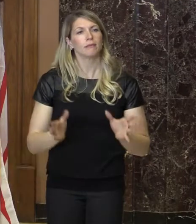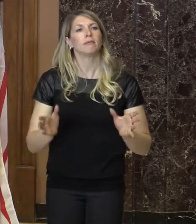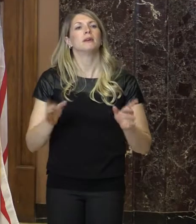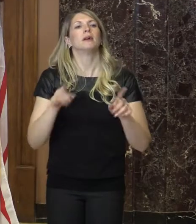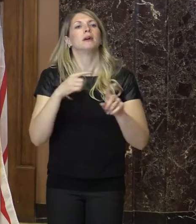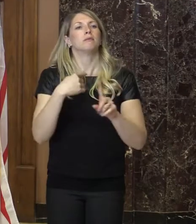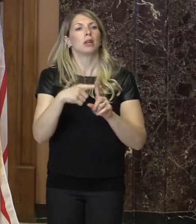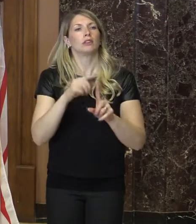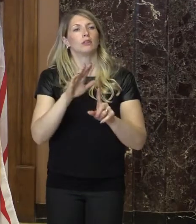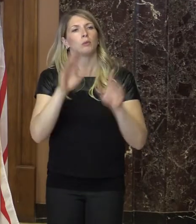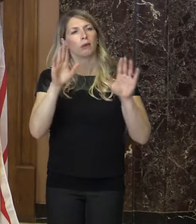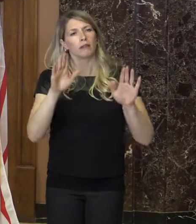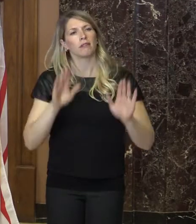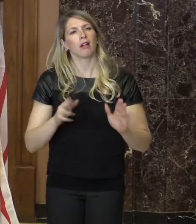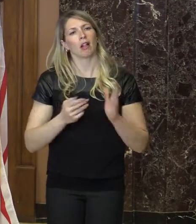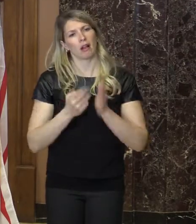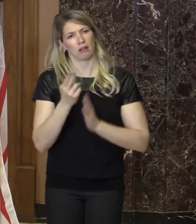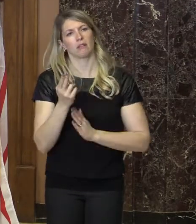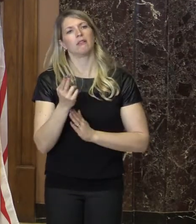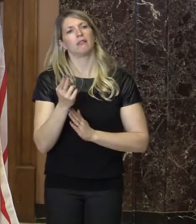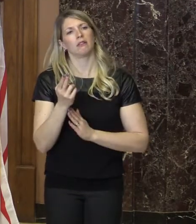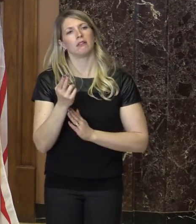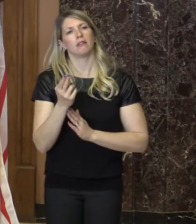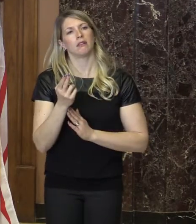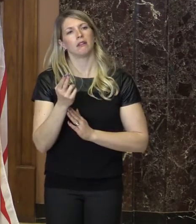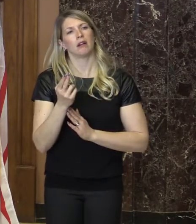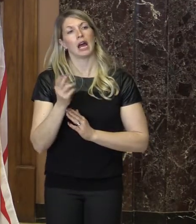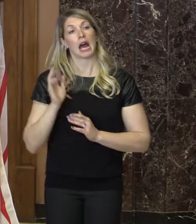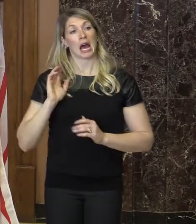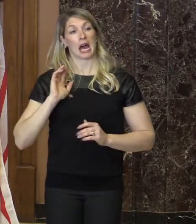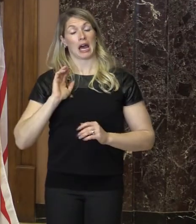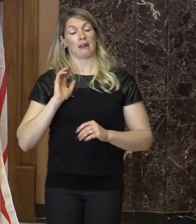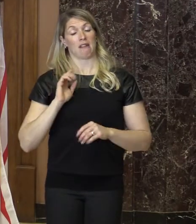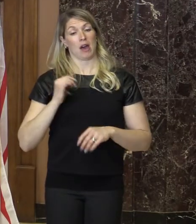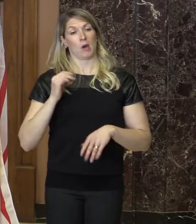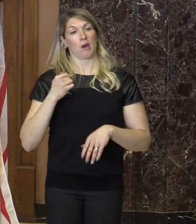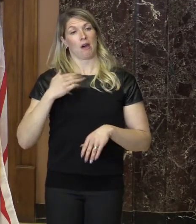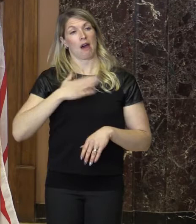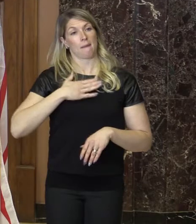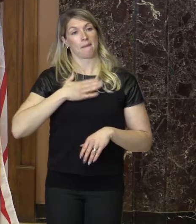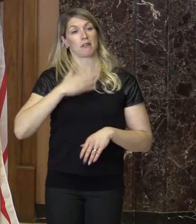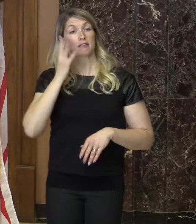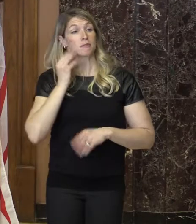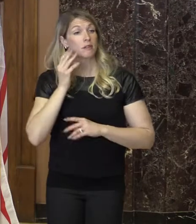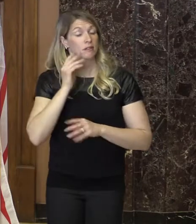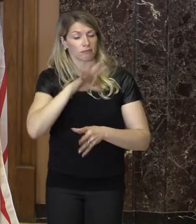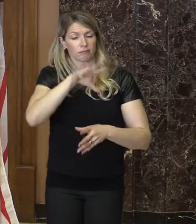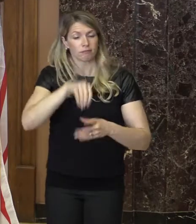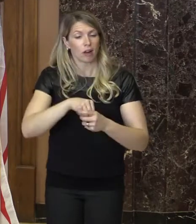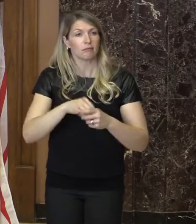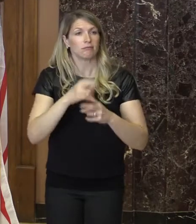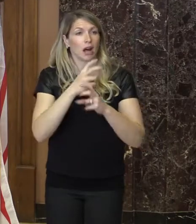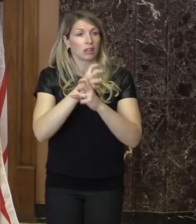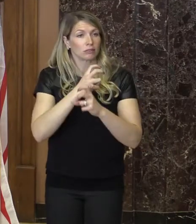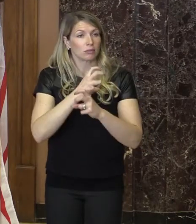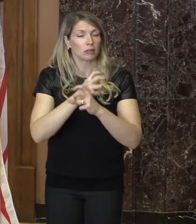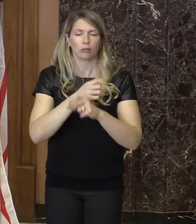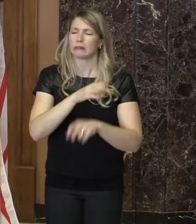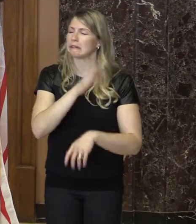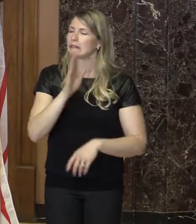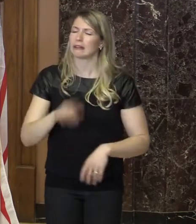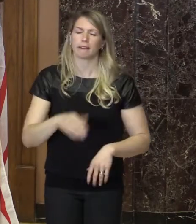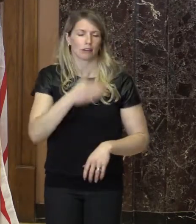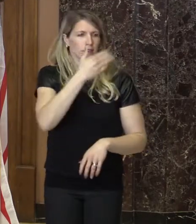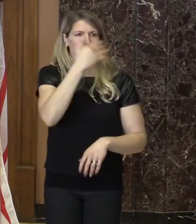great honor. Our time in Austria with the World Games we will never forget. We danced the streets